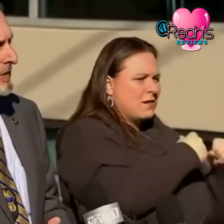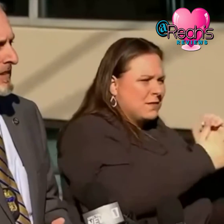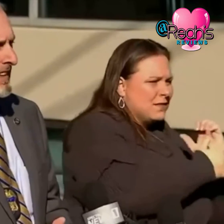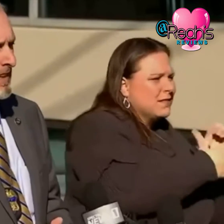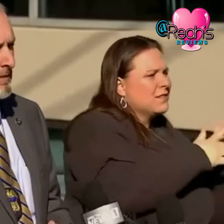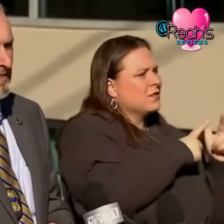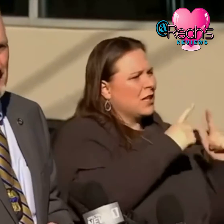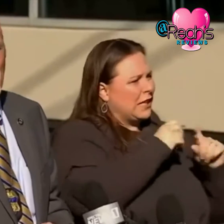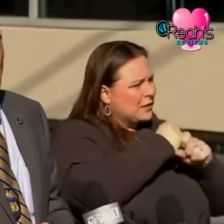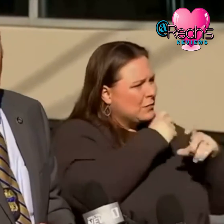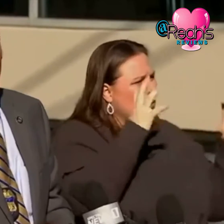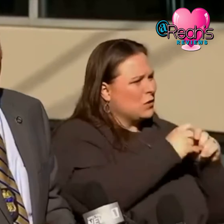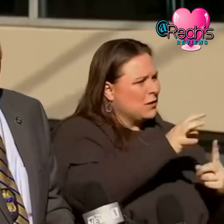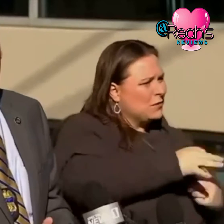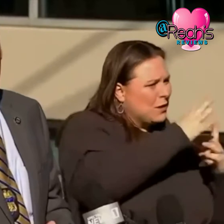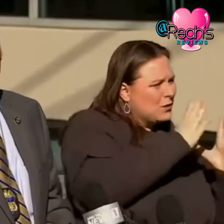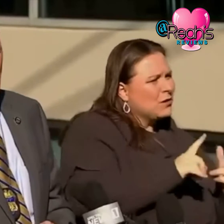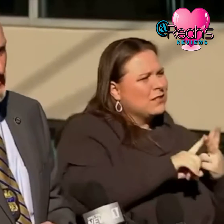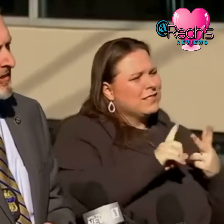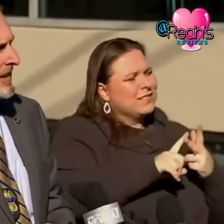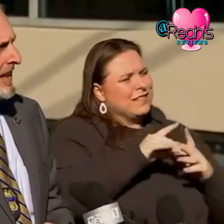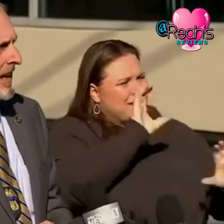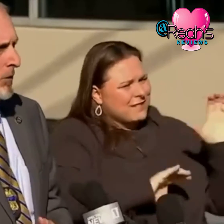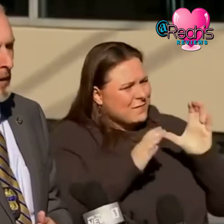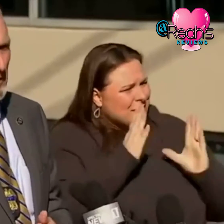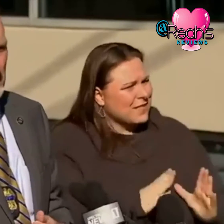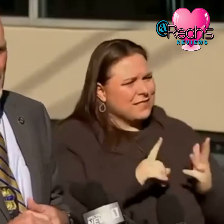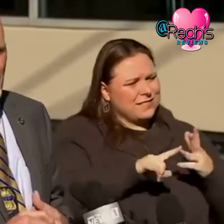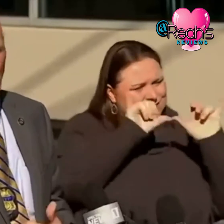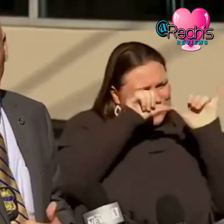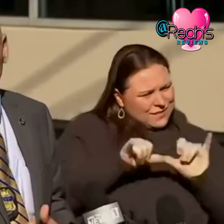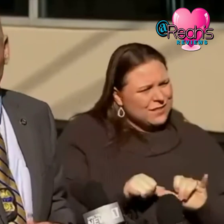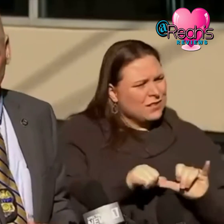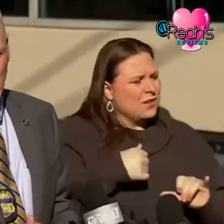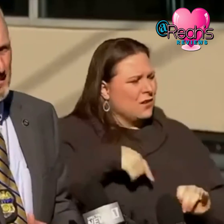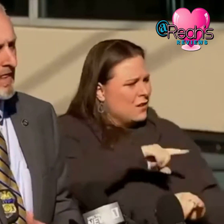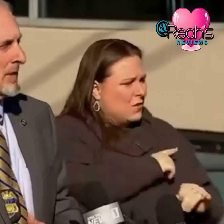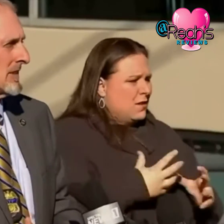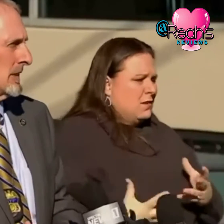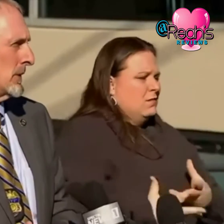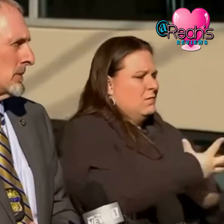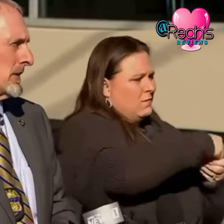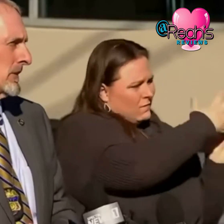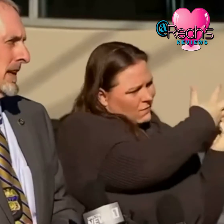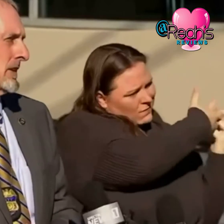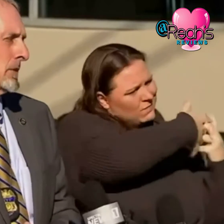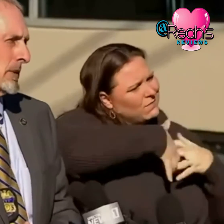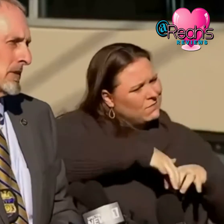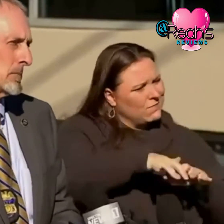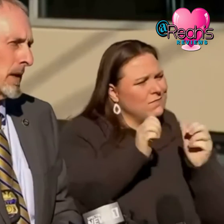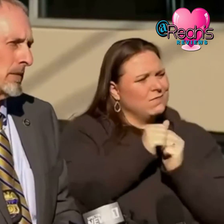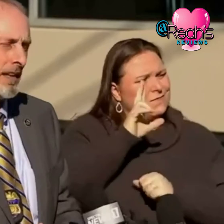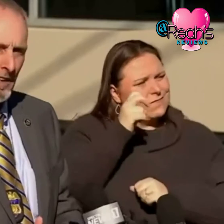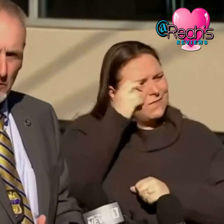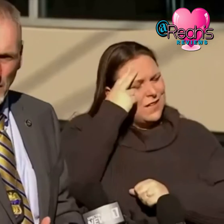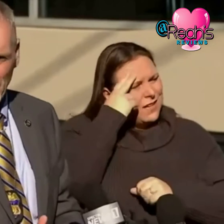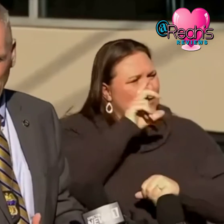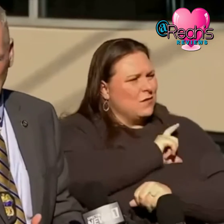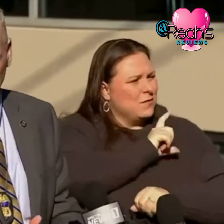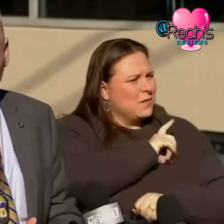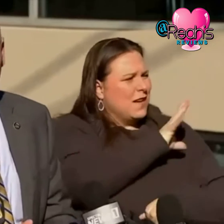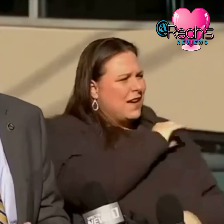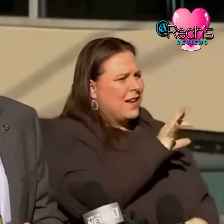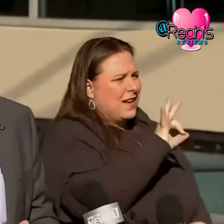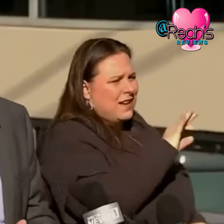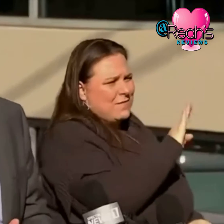forensic chemists engineers and we have integrated and working seamlessly with the metro nashville police department as well